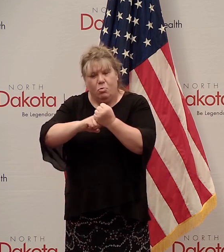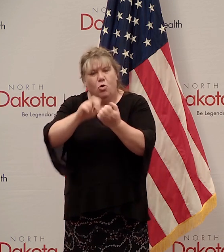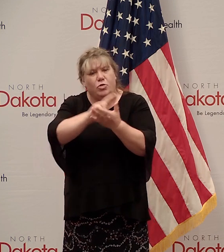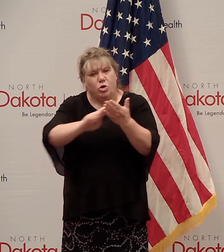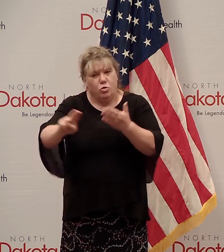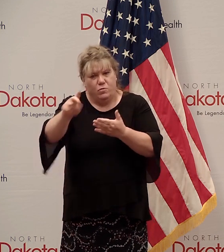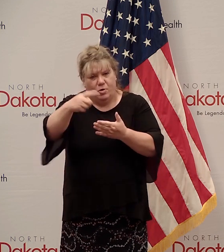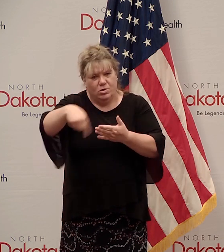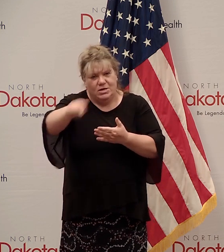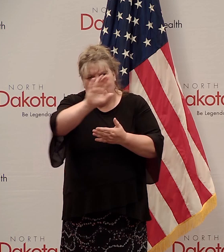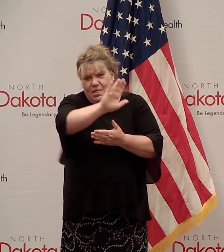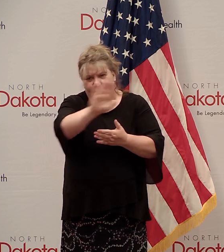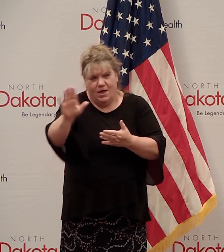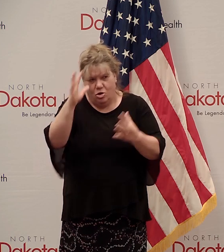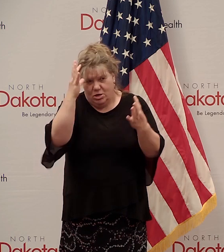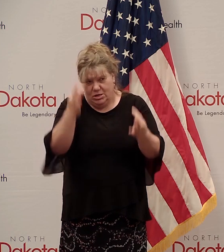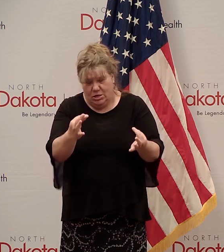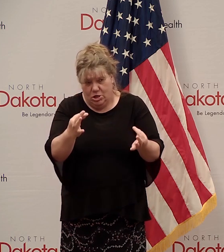If you are.